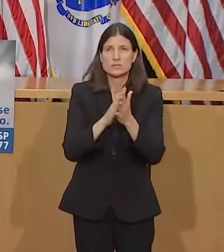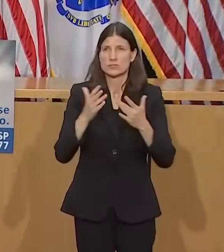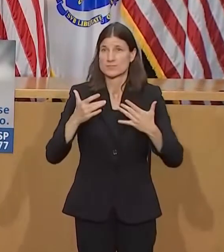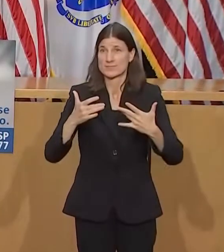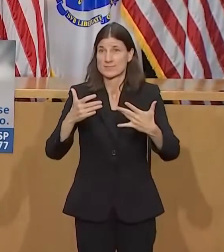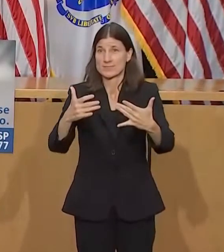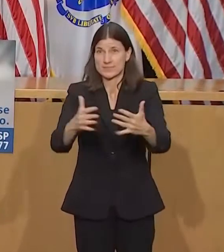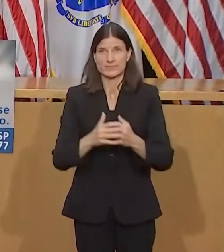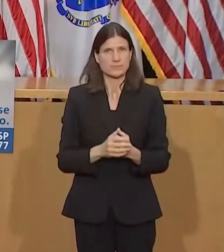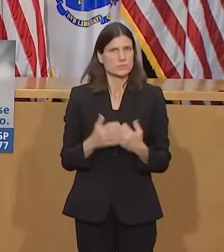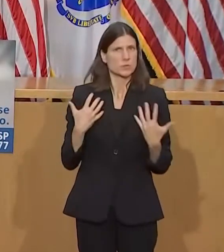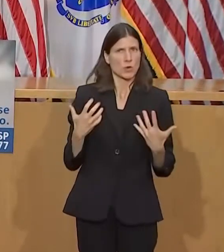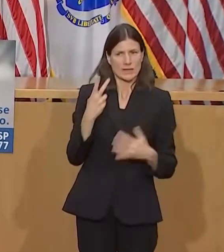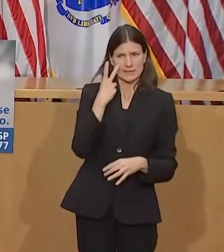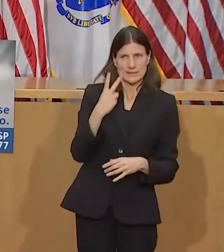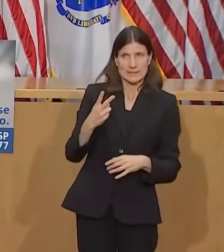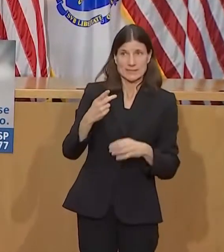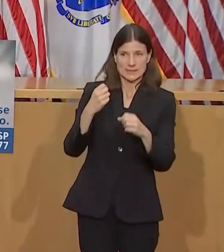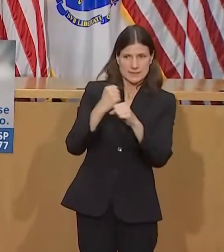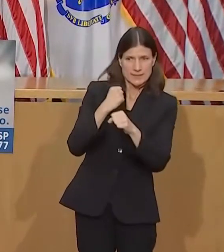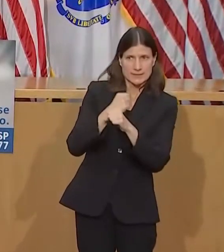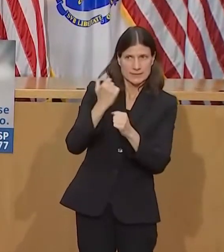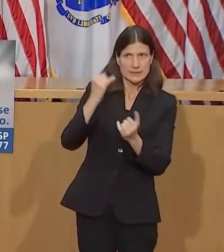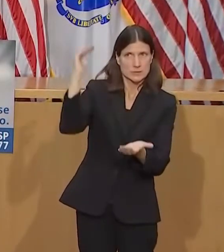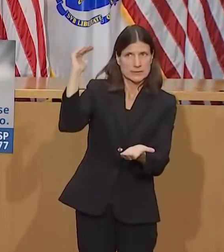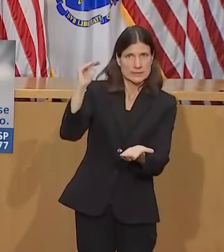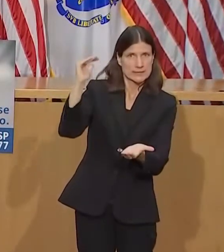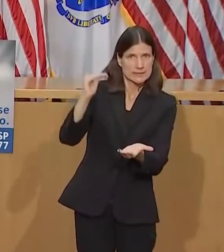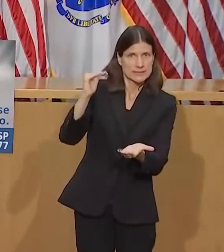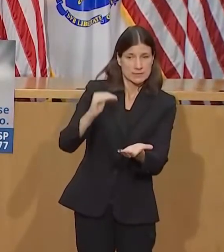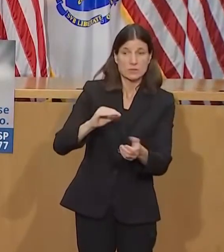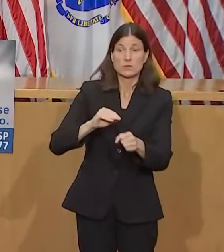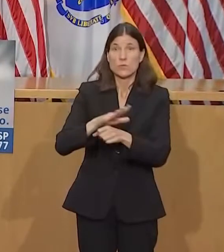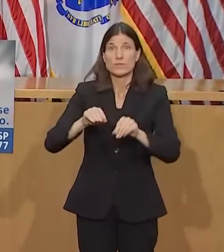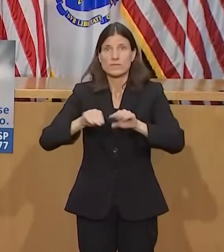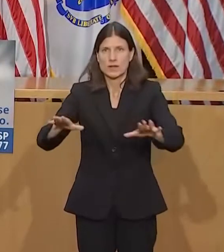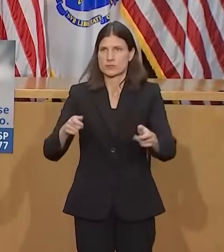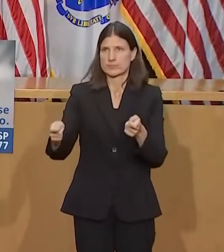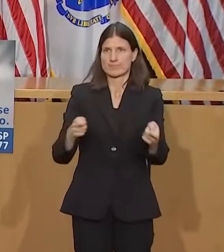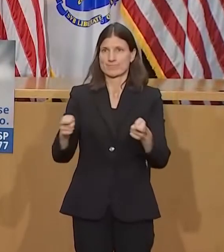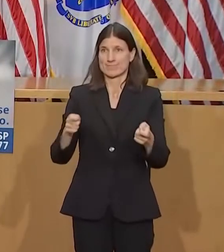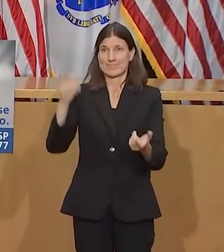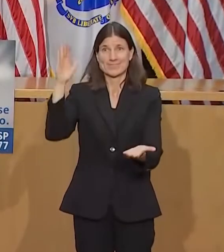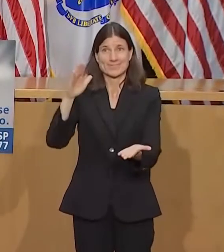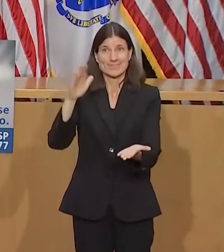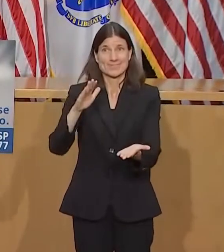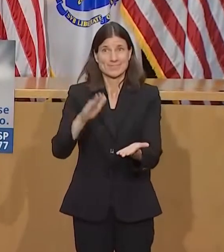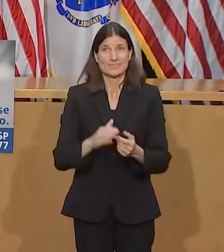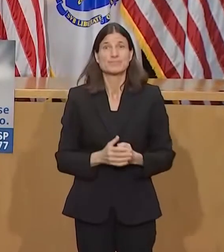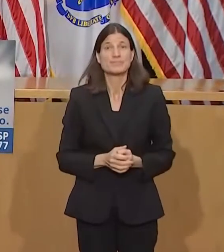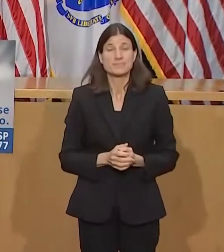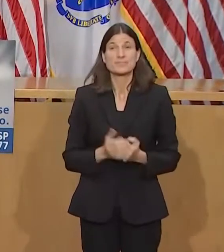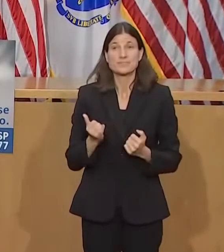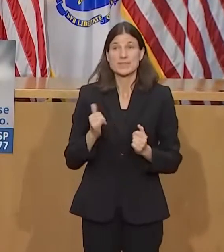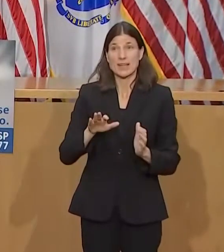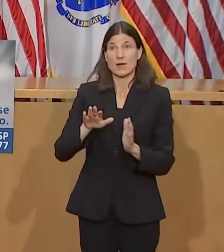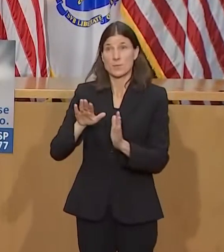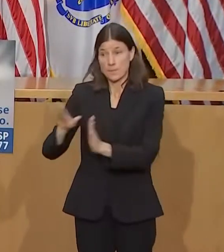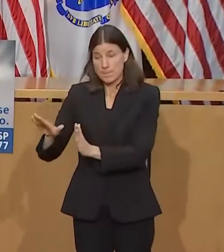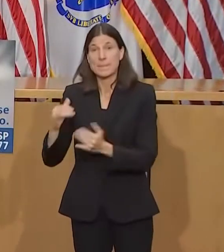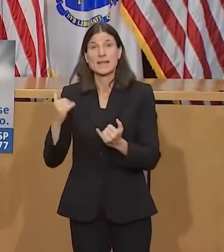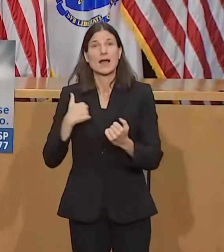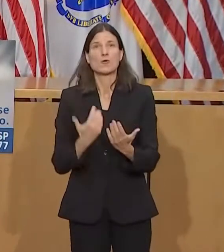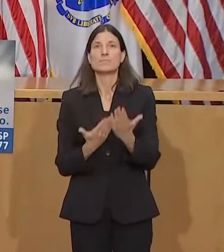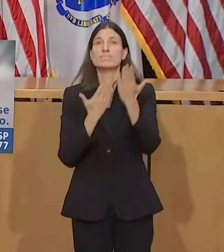Now today we're here to announce the filing of a bill to improve public safety and increase transparency and accountability in law enforcement.